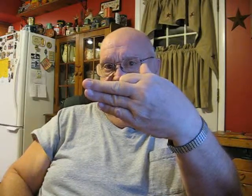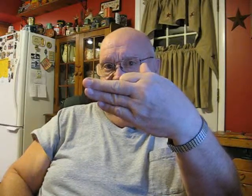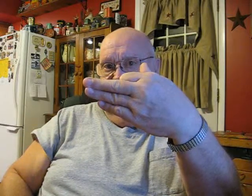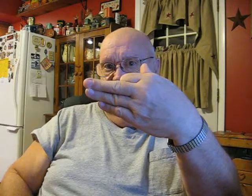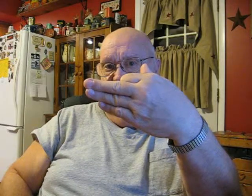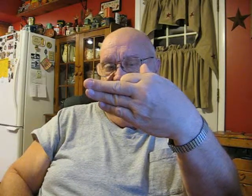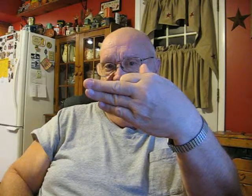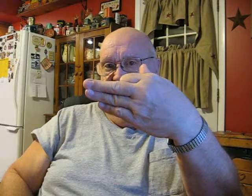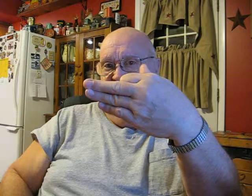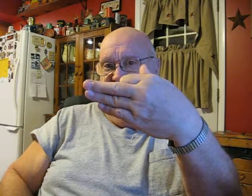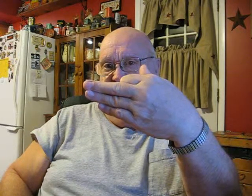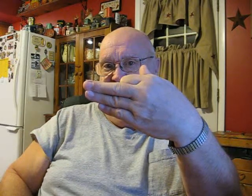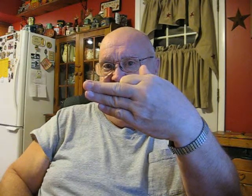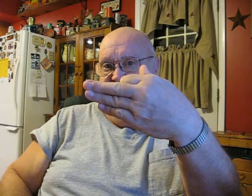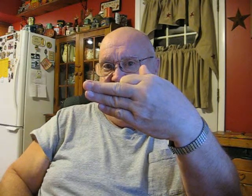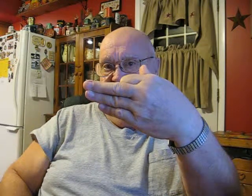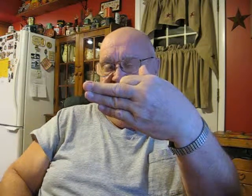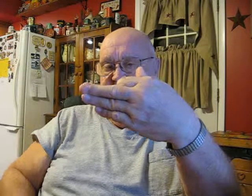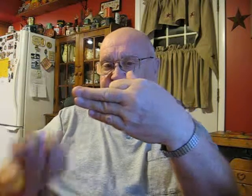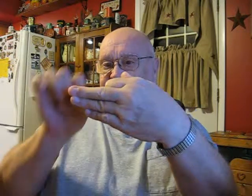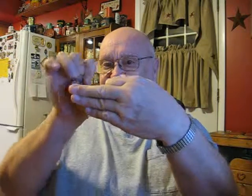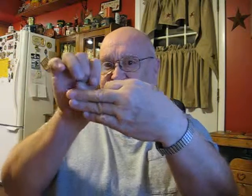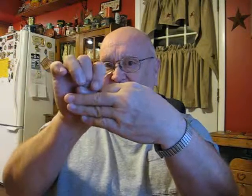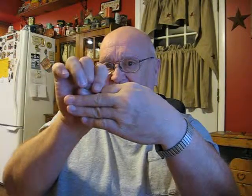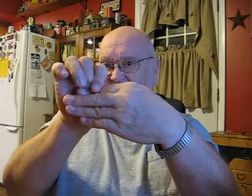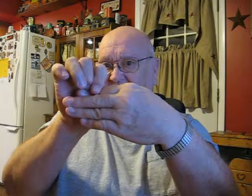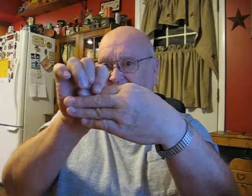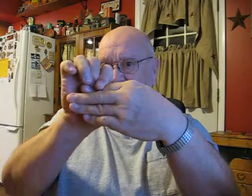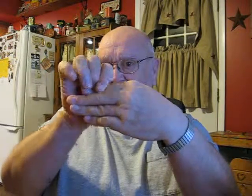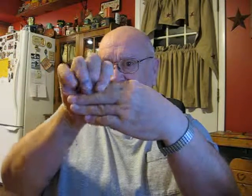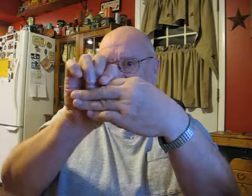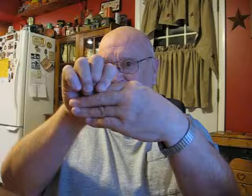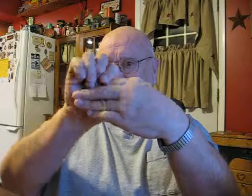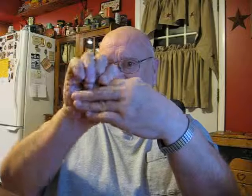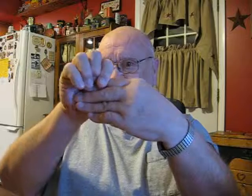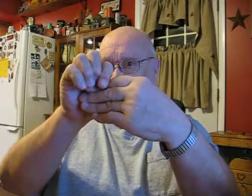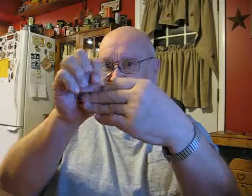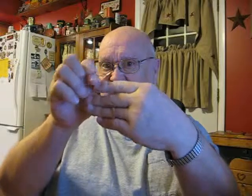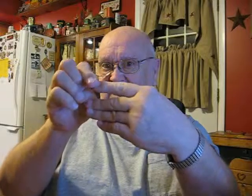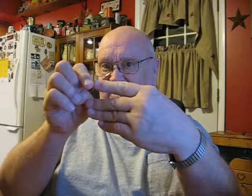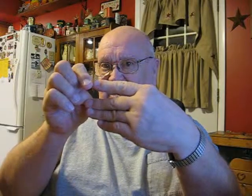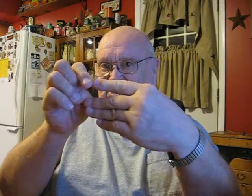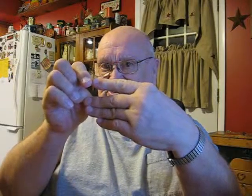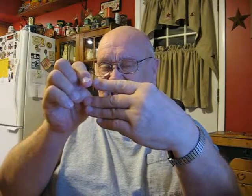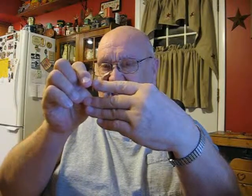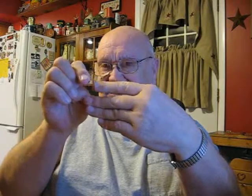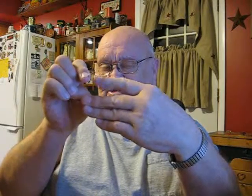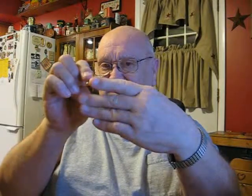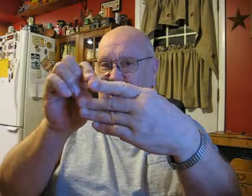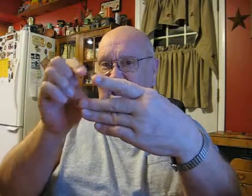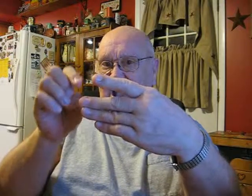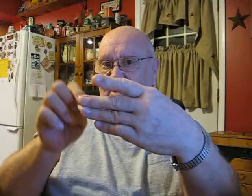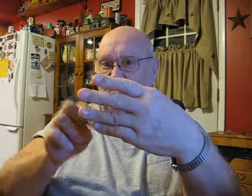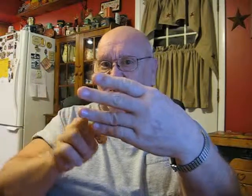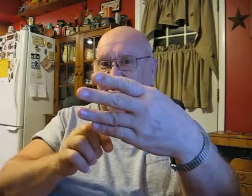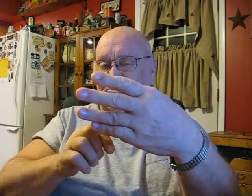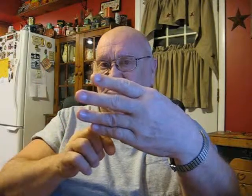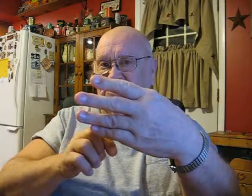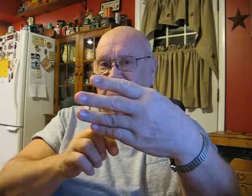a removable finger you put it back on twist it around and slide this back out while you're twisting